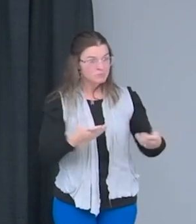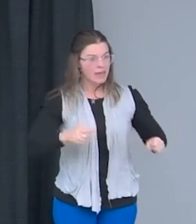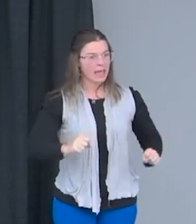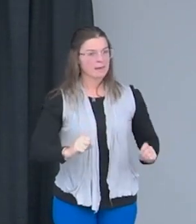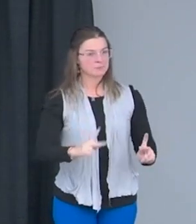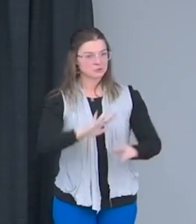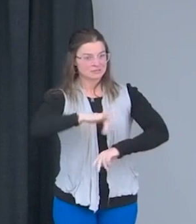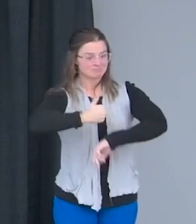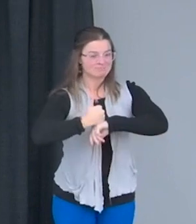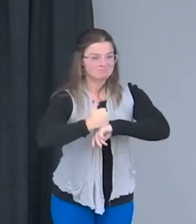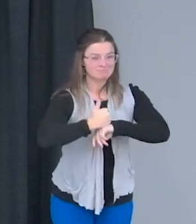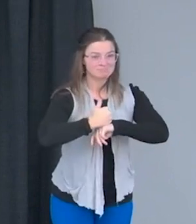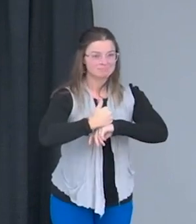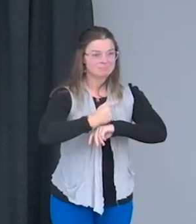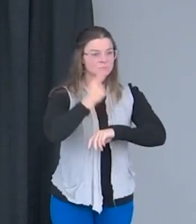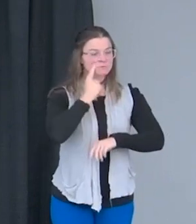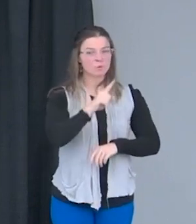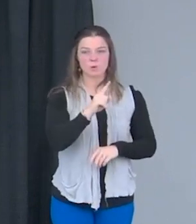people